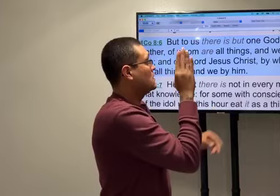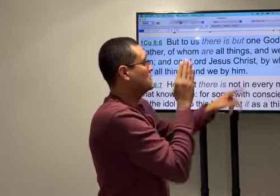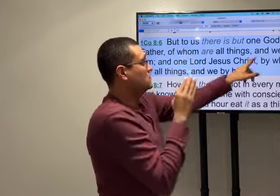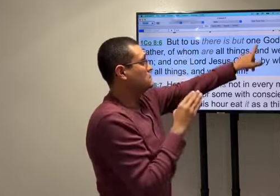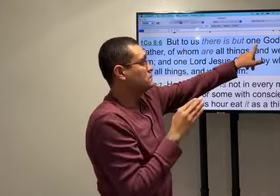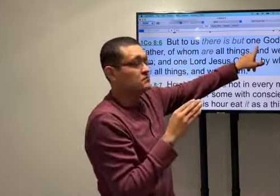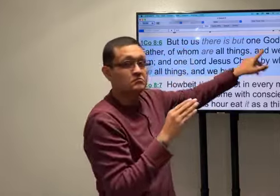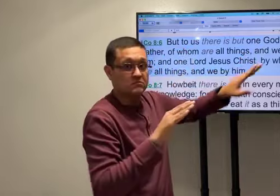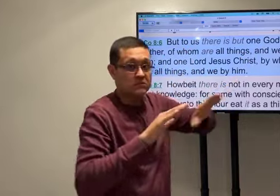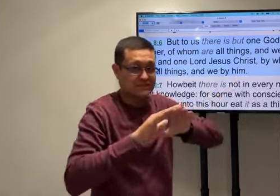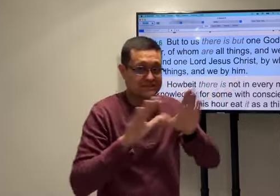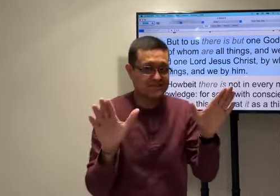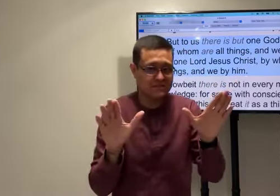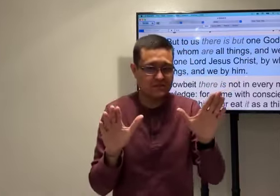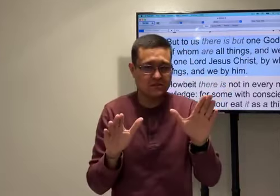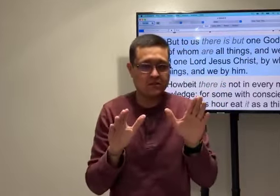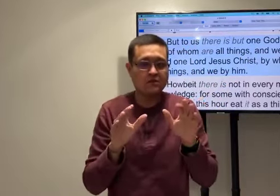We believe there's one God. Okay?